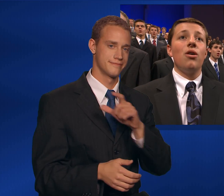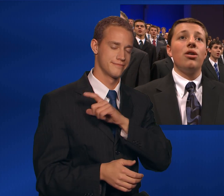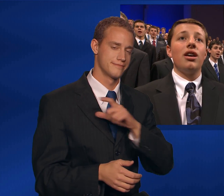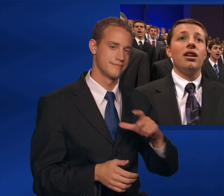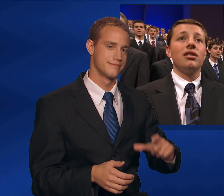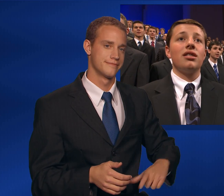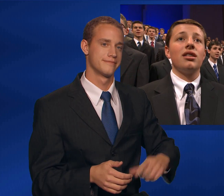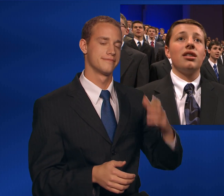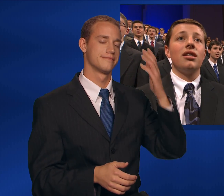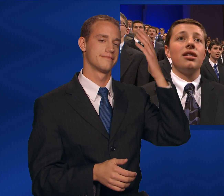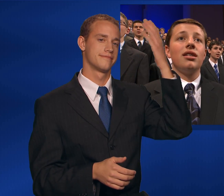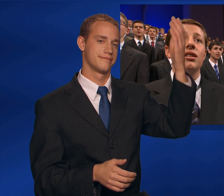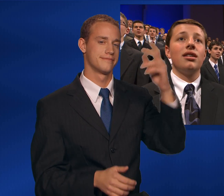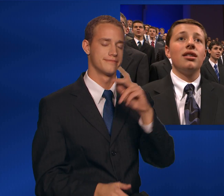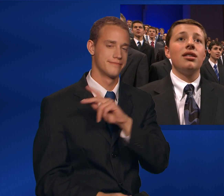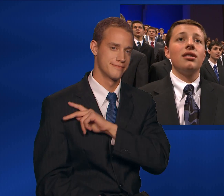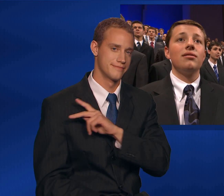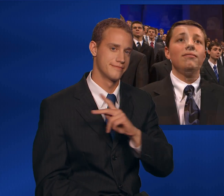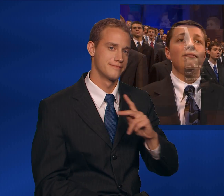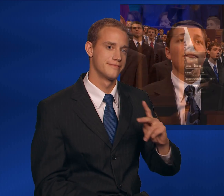Lord and King.